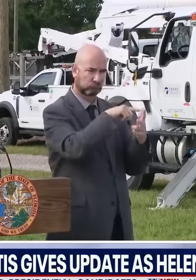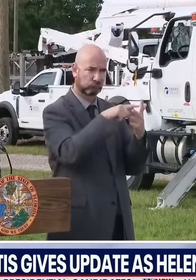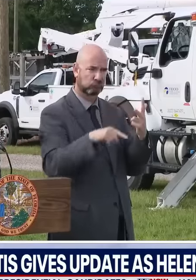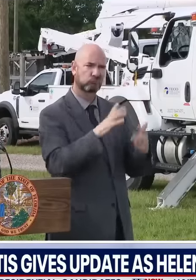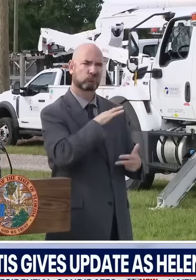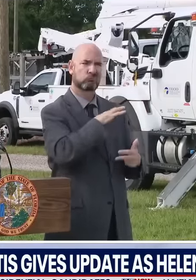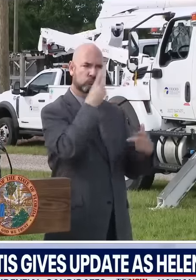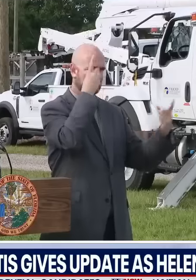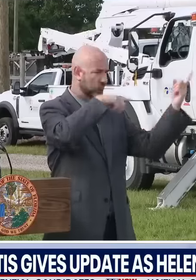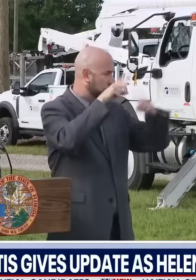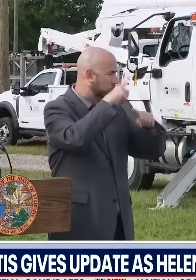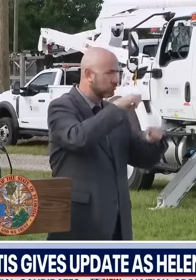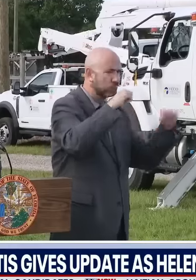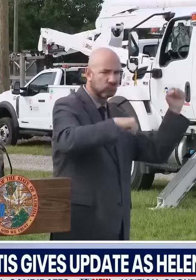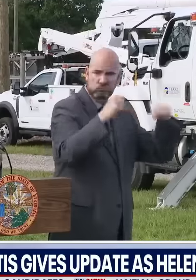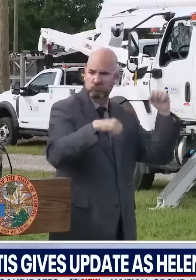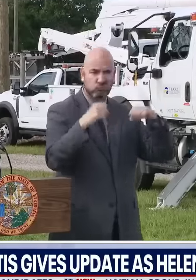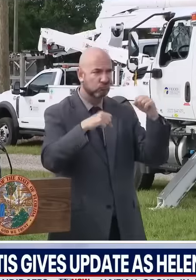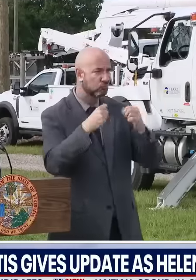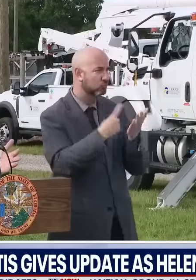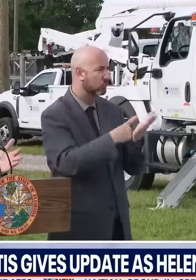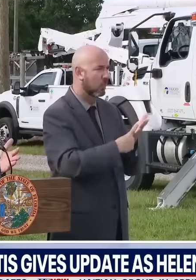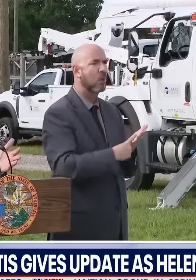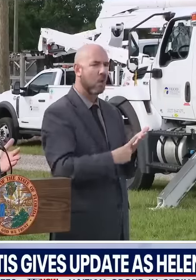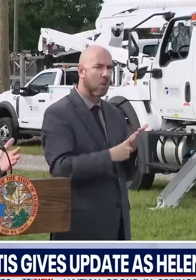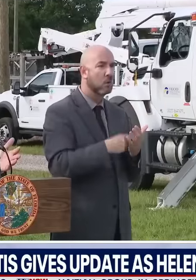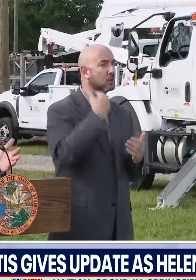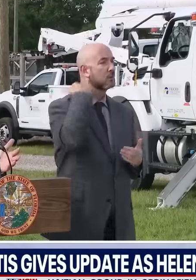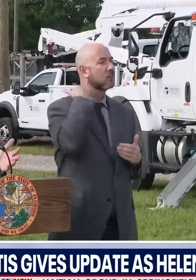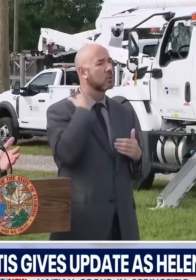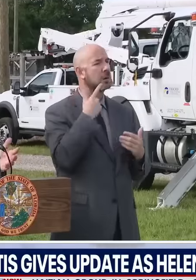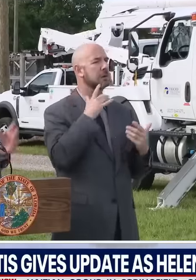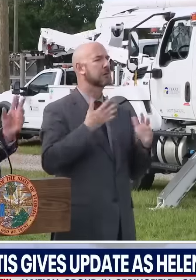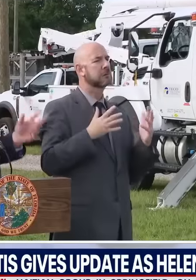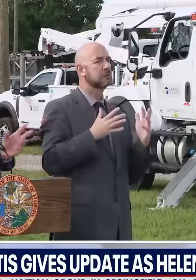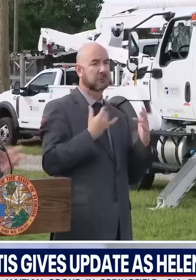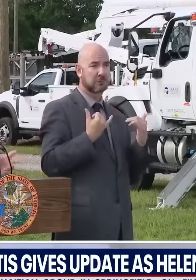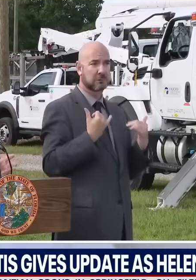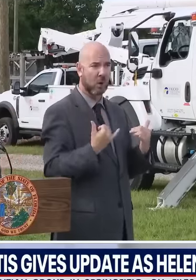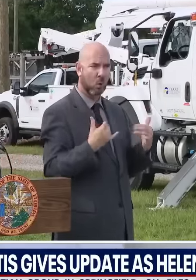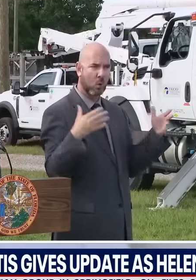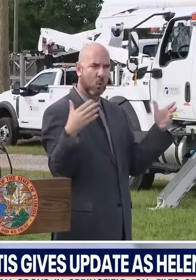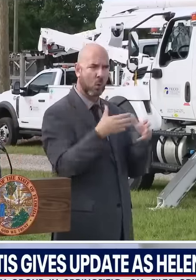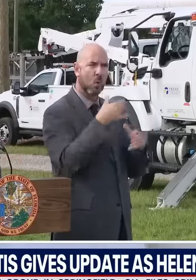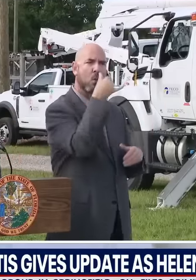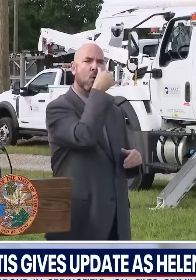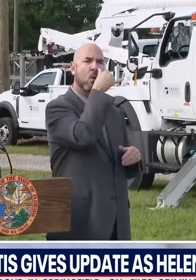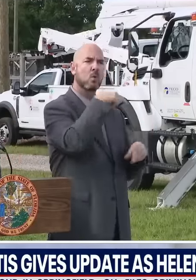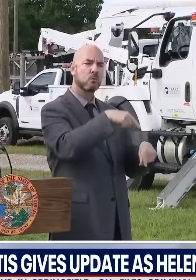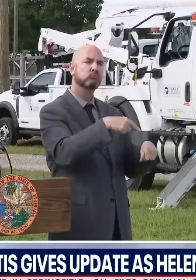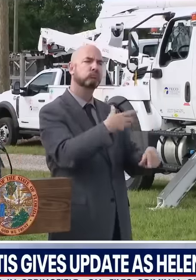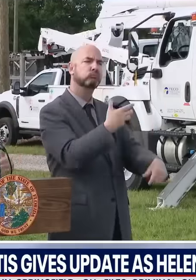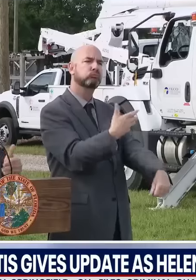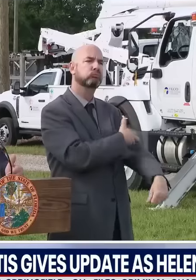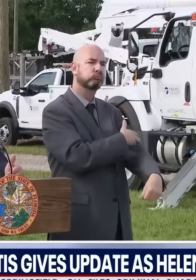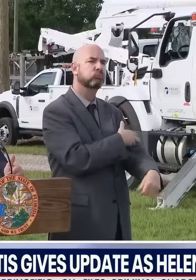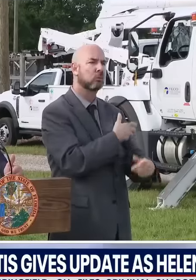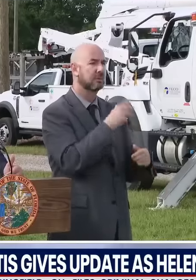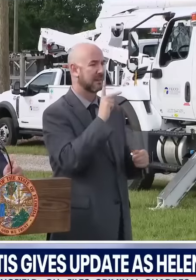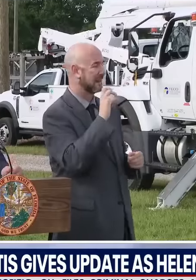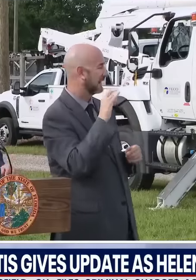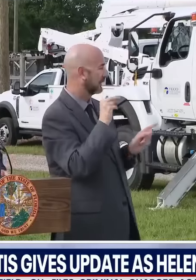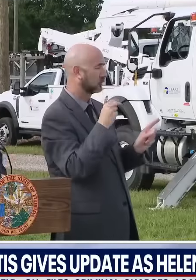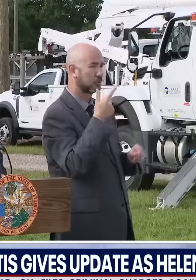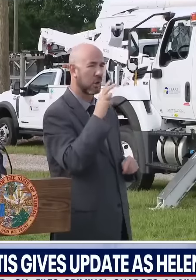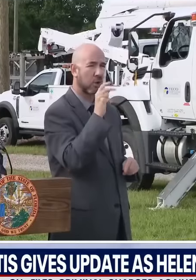the past, but now they're doing this. We have mutual aid from the state that Kevin Guthrie coordinates, and again, we want to get